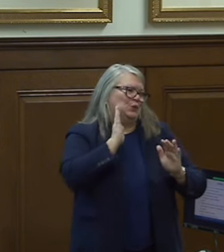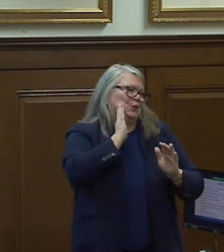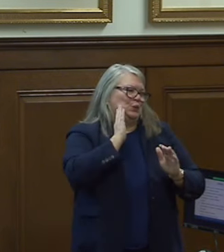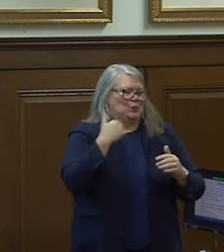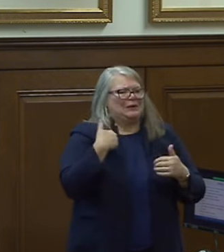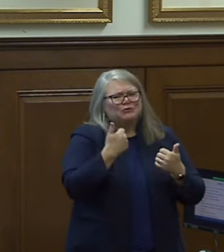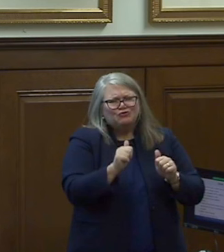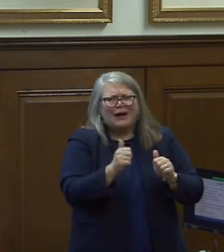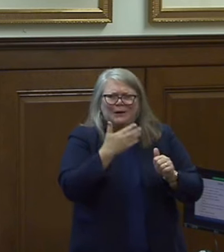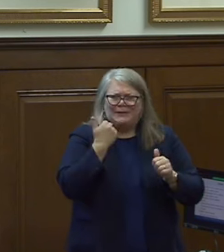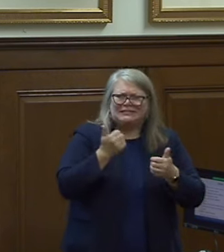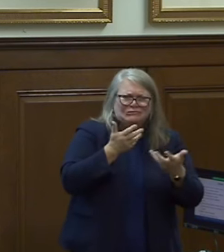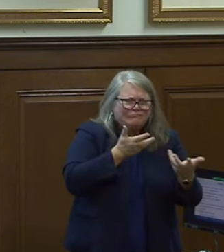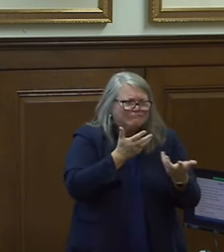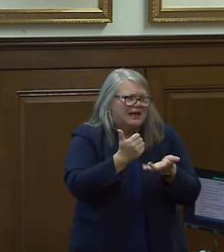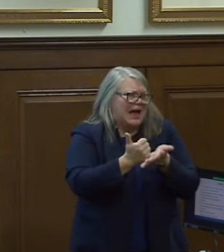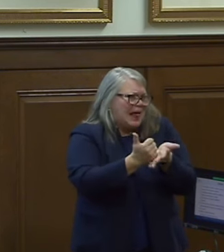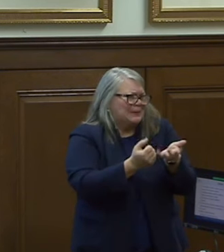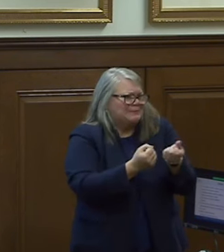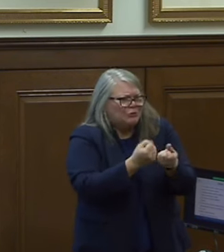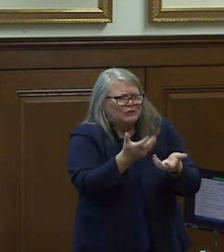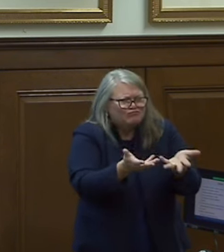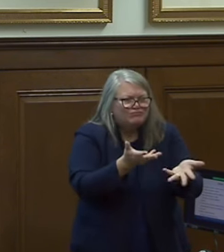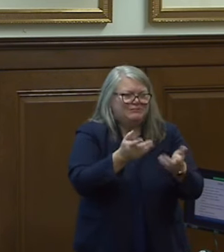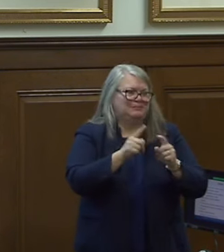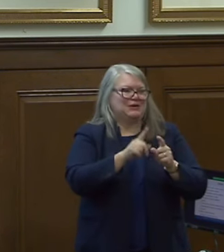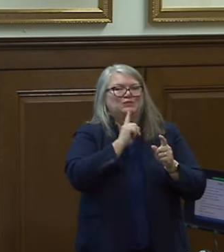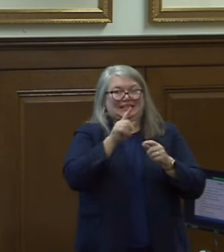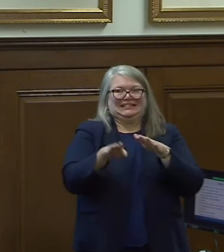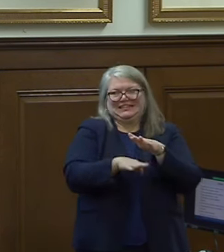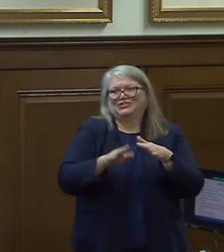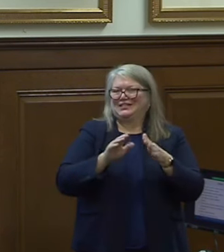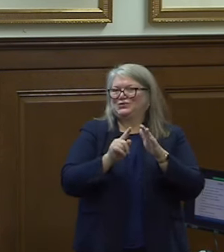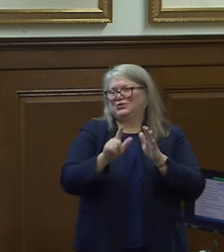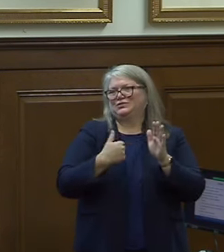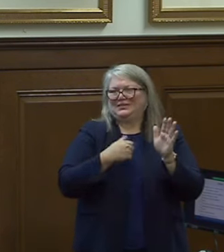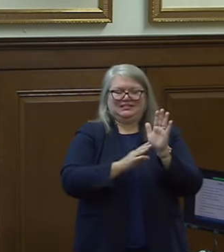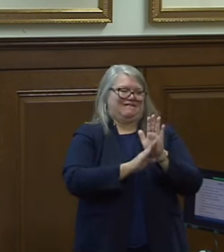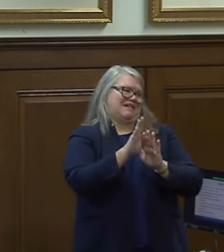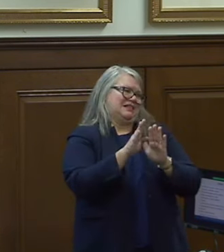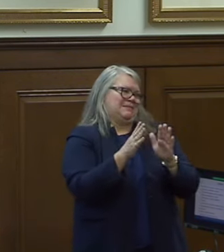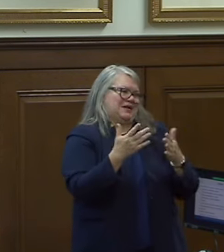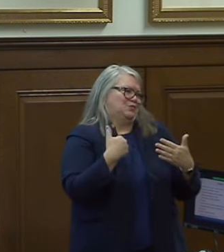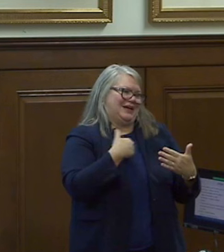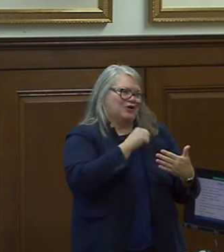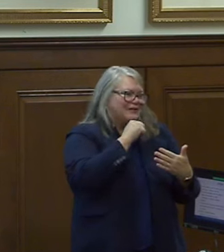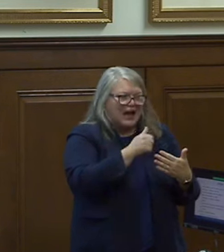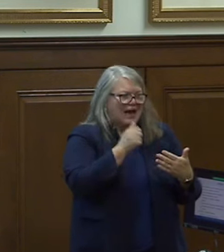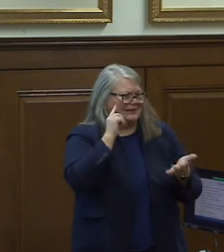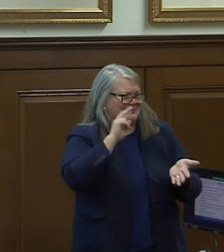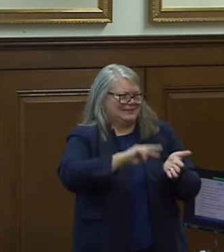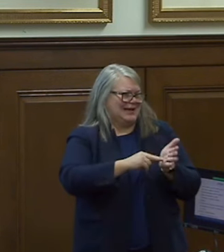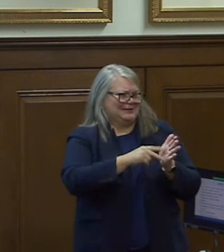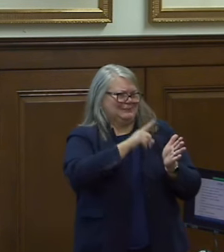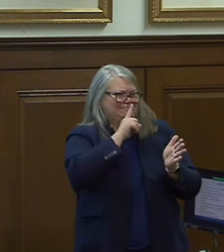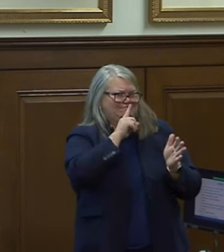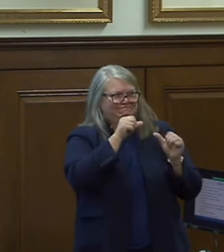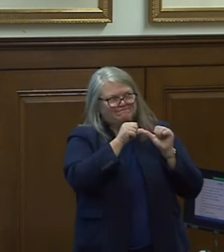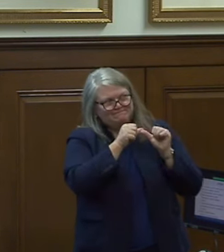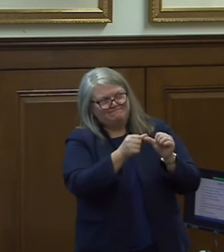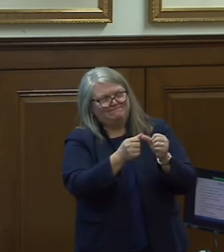we'll try to work with you but it these are essentially the tools that we've developed and we aren't intending to kind of